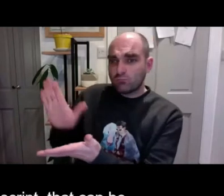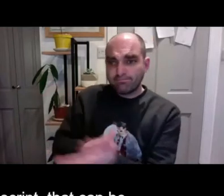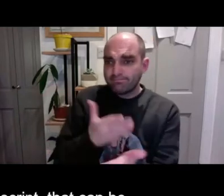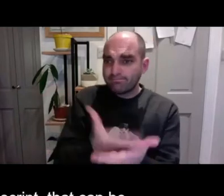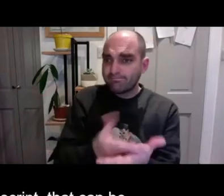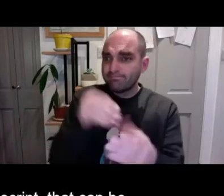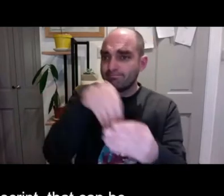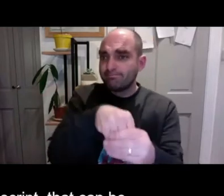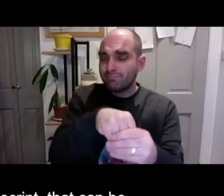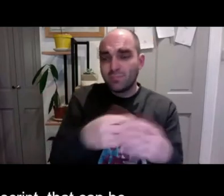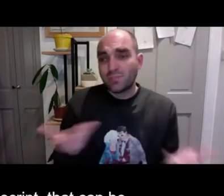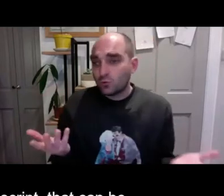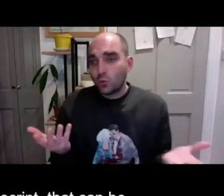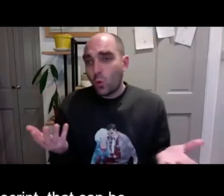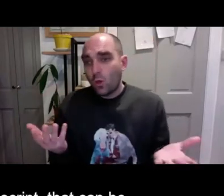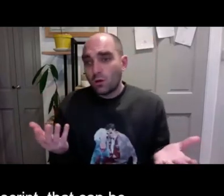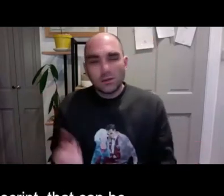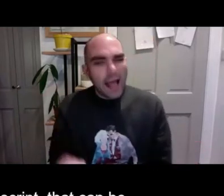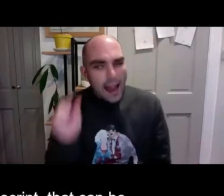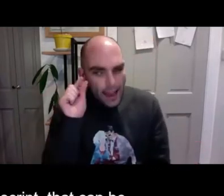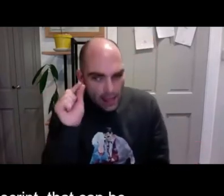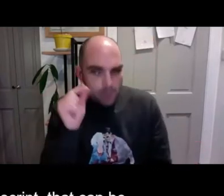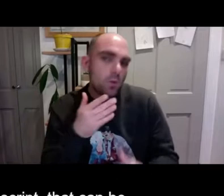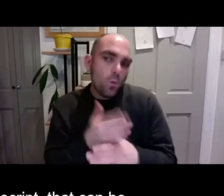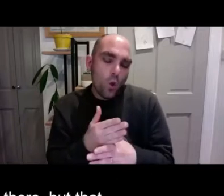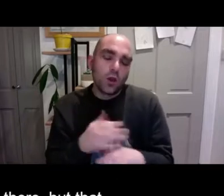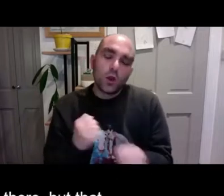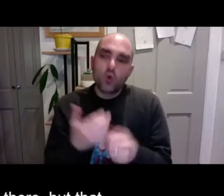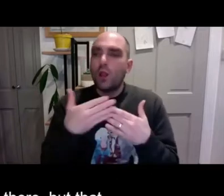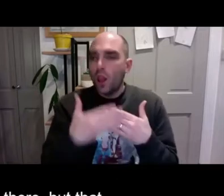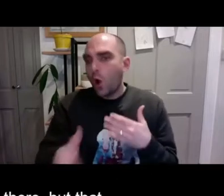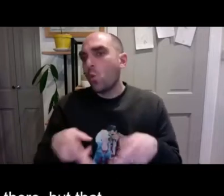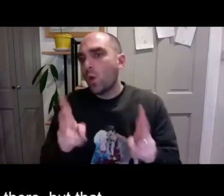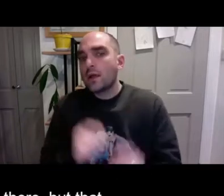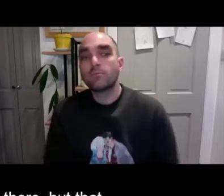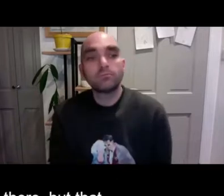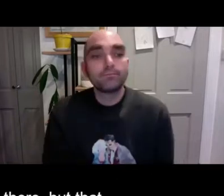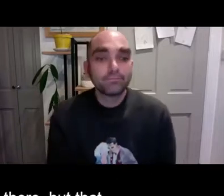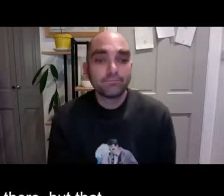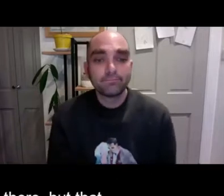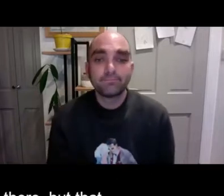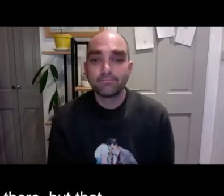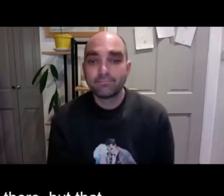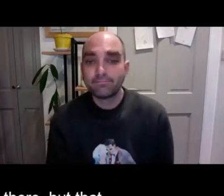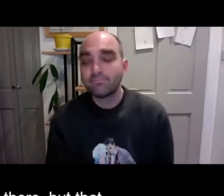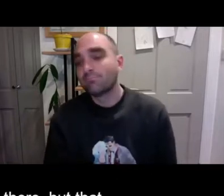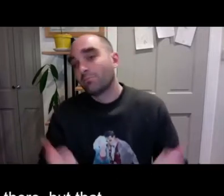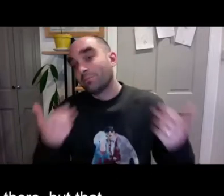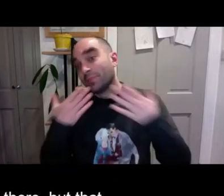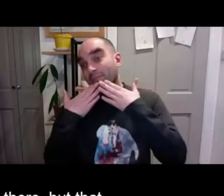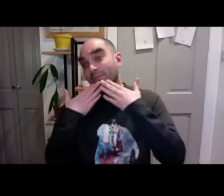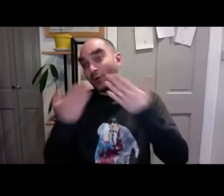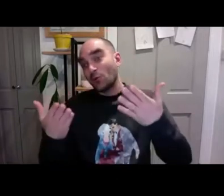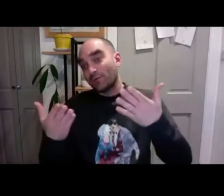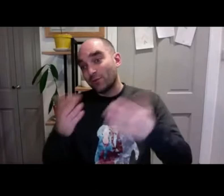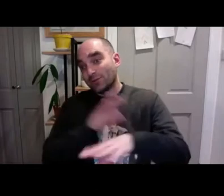If you've already got a script, that can be pretty much popped into subtitles. So there is a little bit of work there, but that little bit of work tends to go a long way.